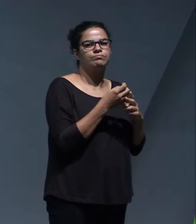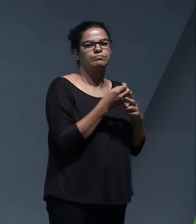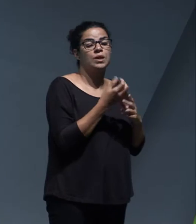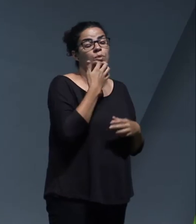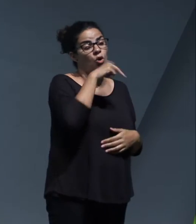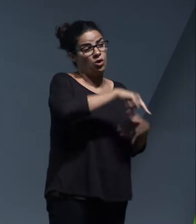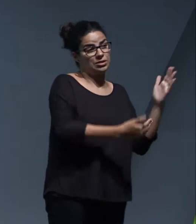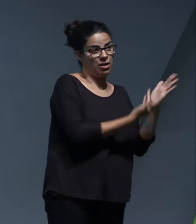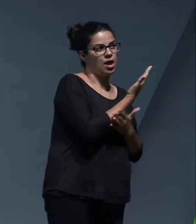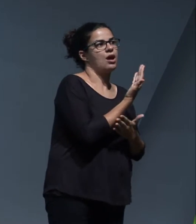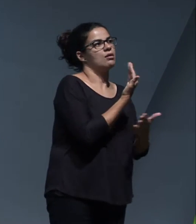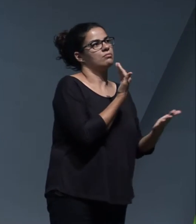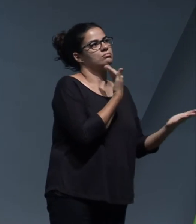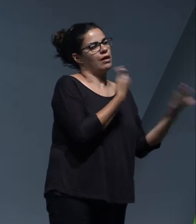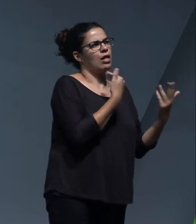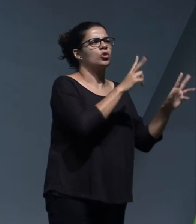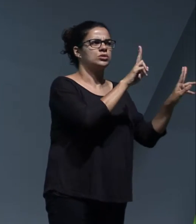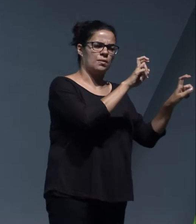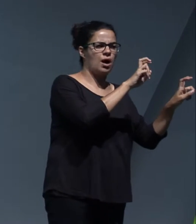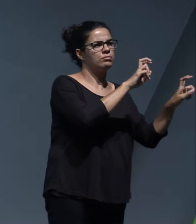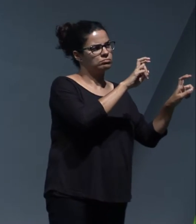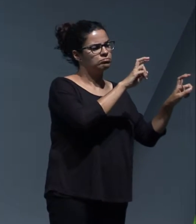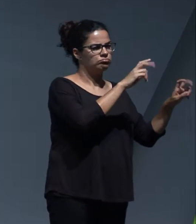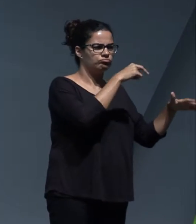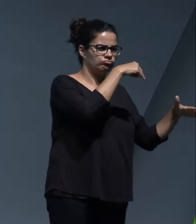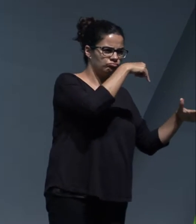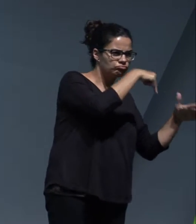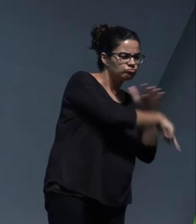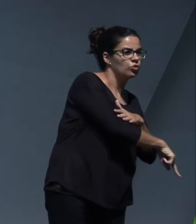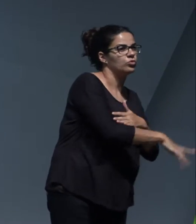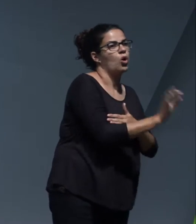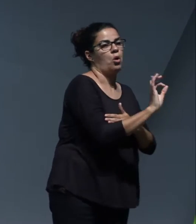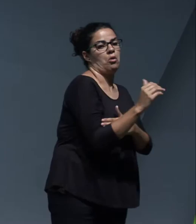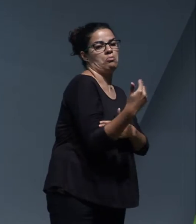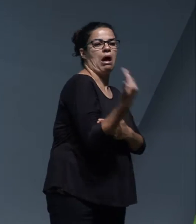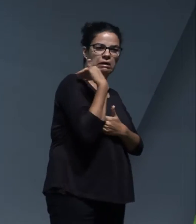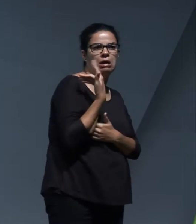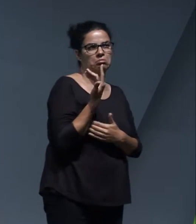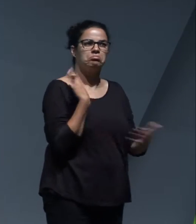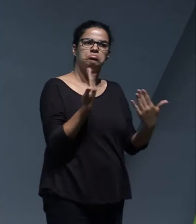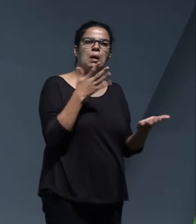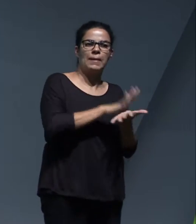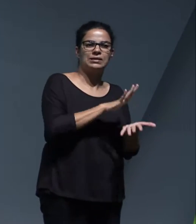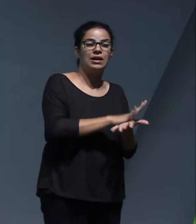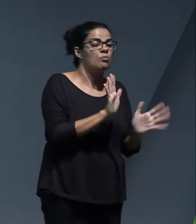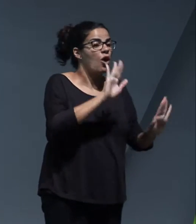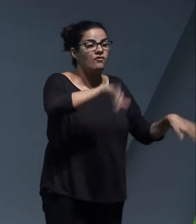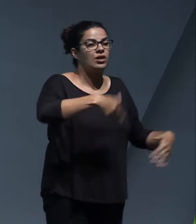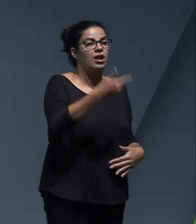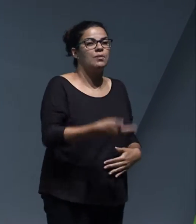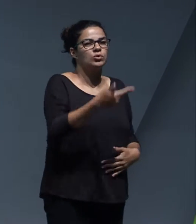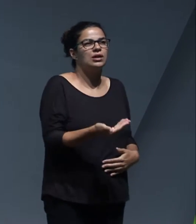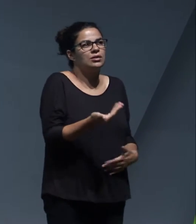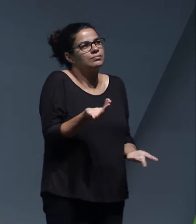We've spoken more intensely, as we did this morning, and more relaxed than yesterday, but I think the